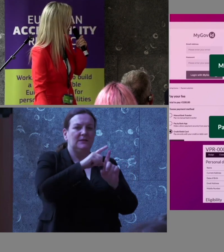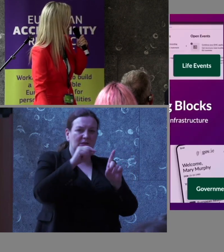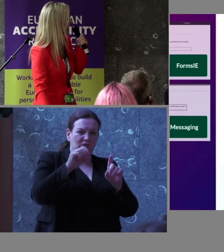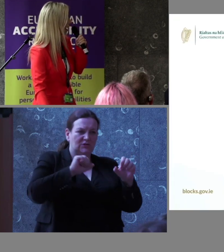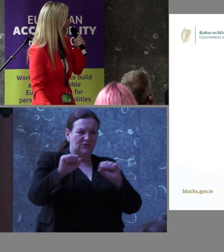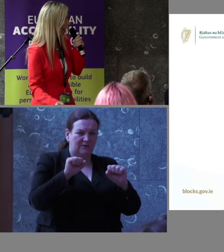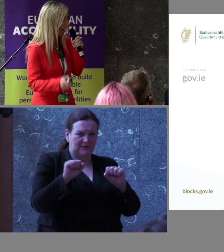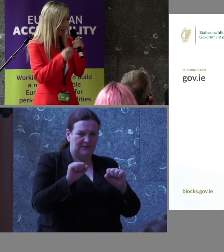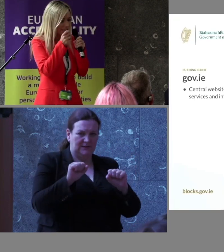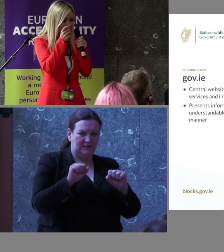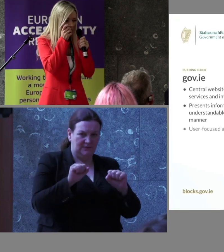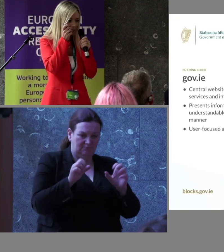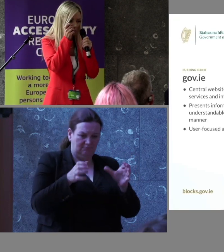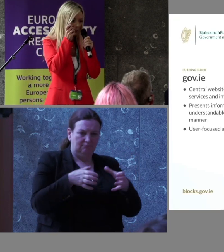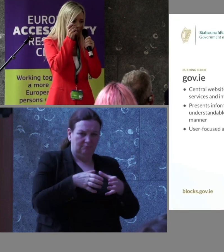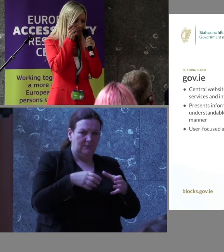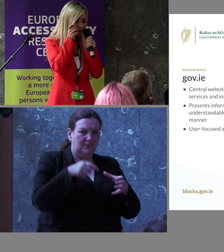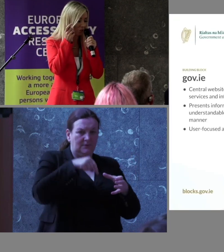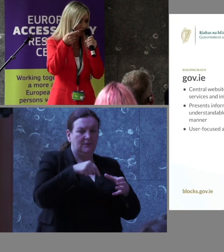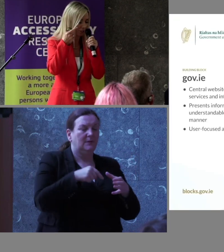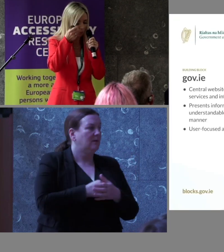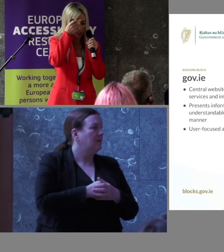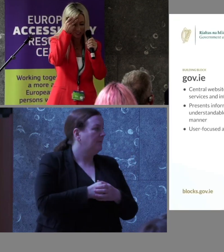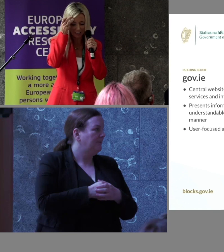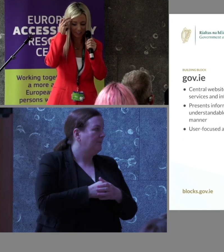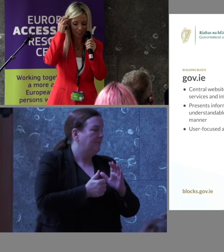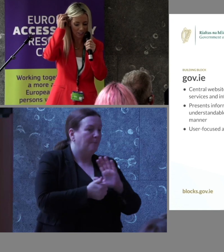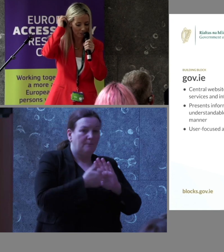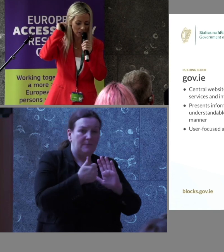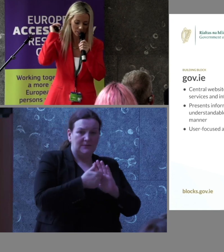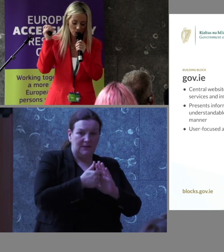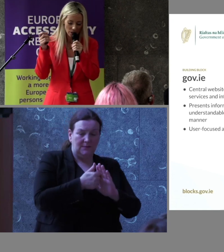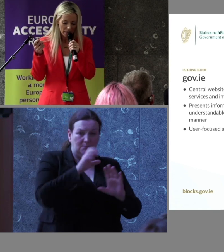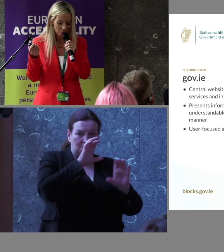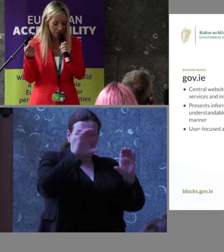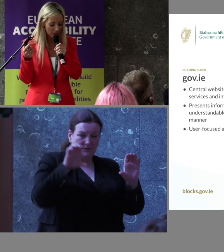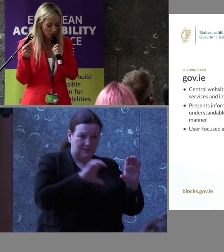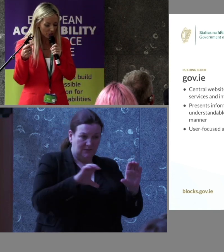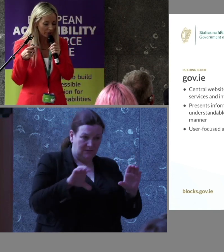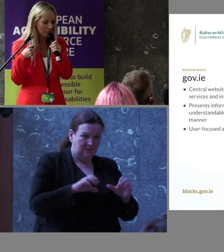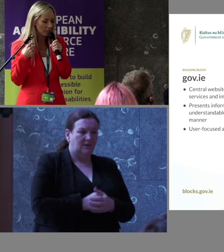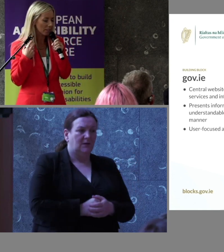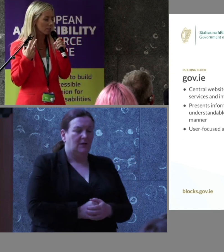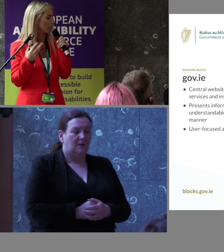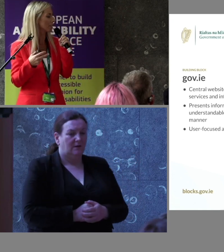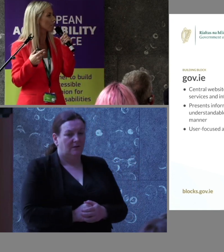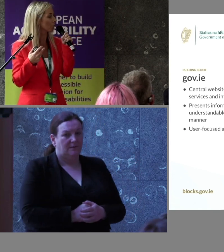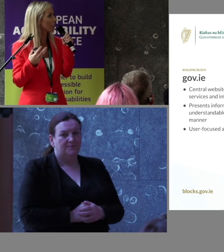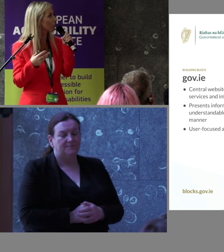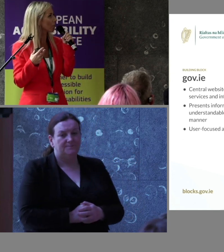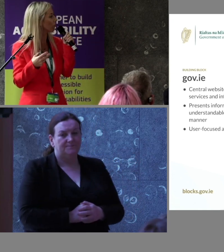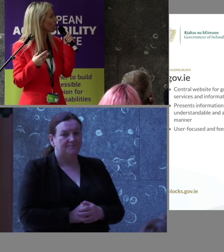blocks, and it really does touch on your point, Cathy, earlier on, so really what we're doing, there's the